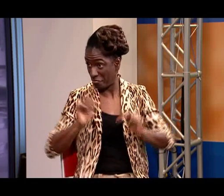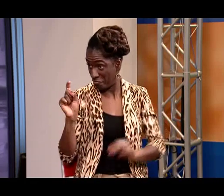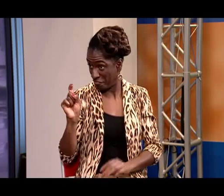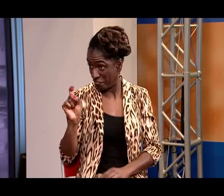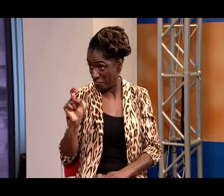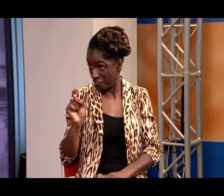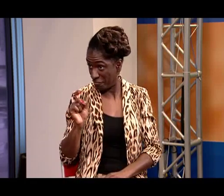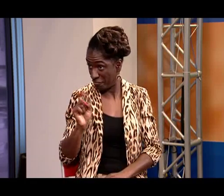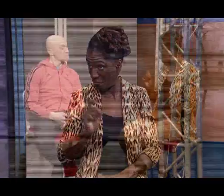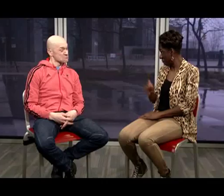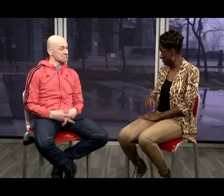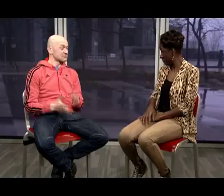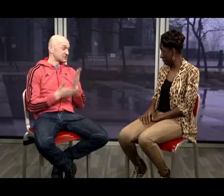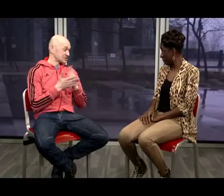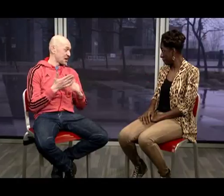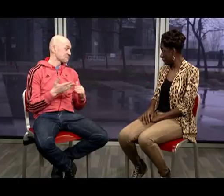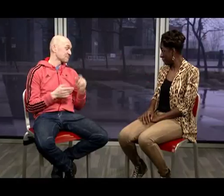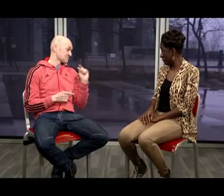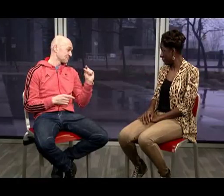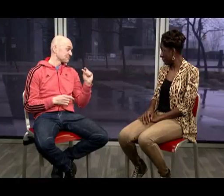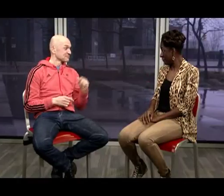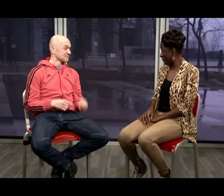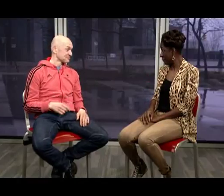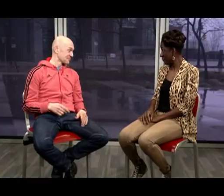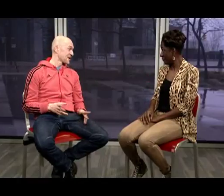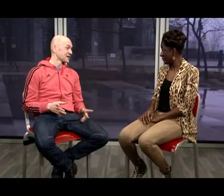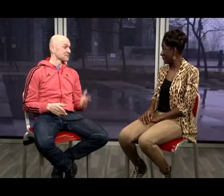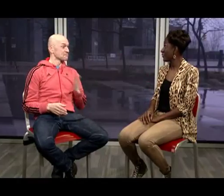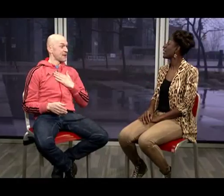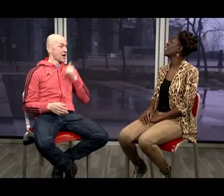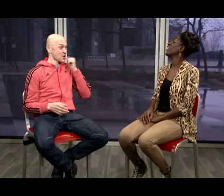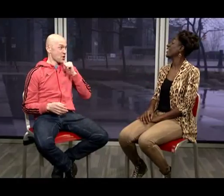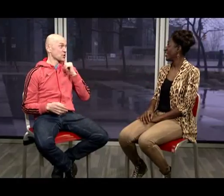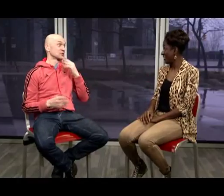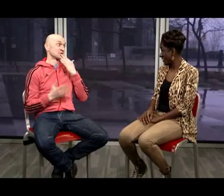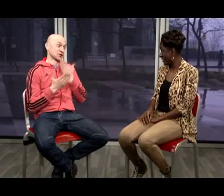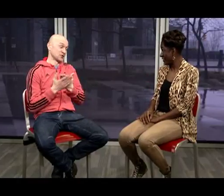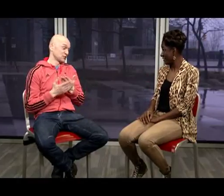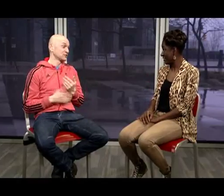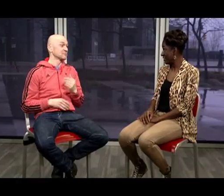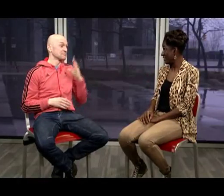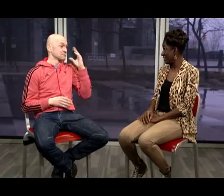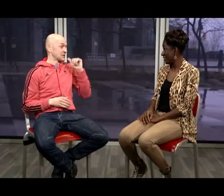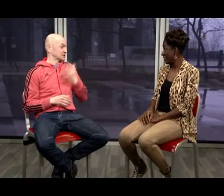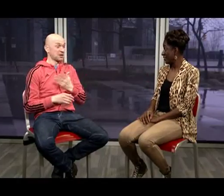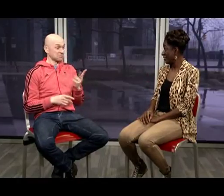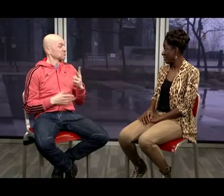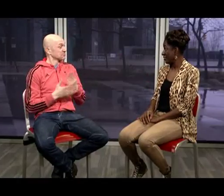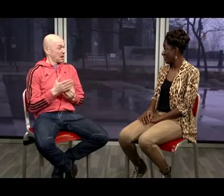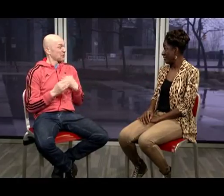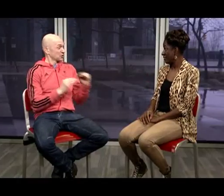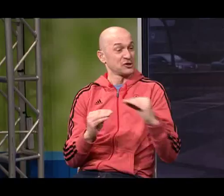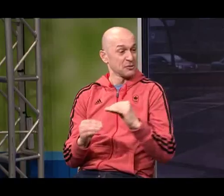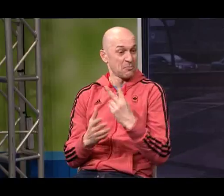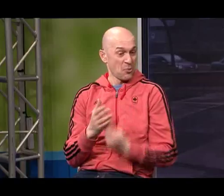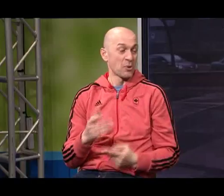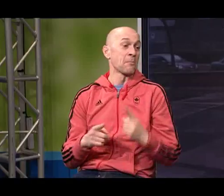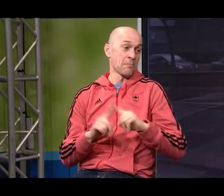do your kids learn mime artistry? Mime artistry? Well, they know a bit of it My daughter is very good My son is too And I